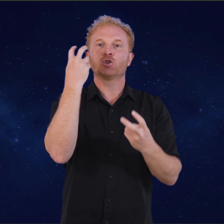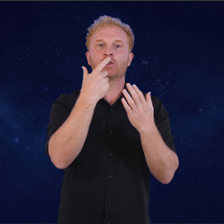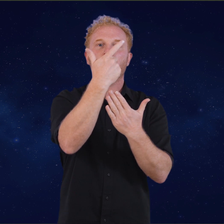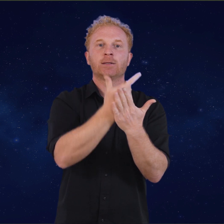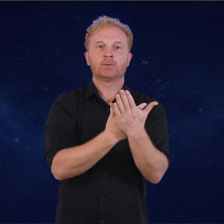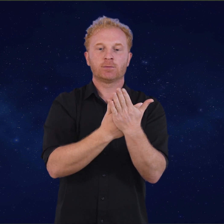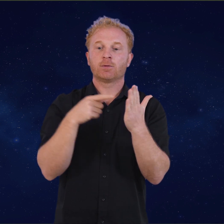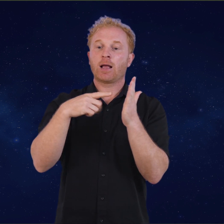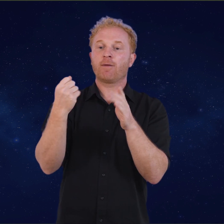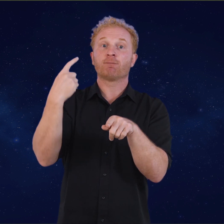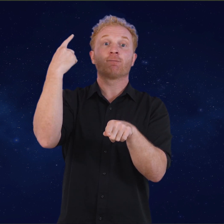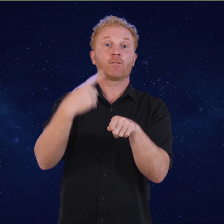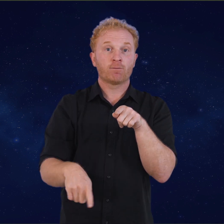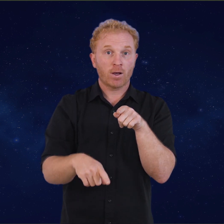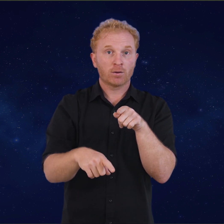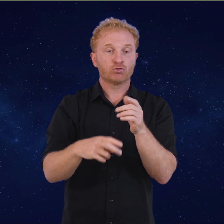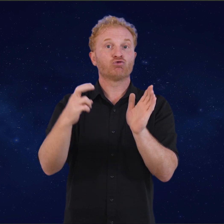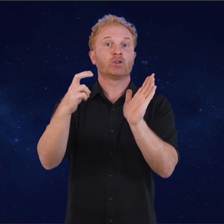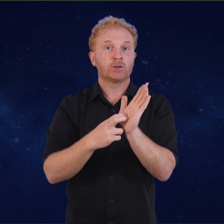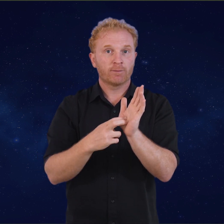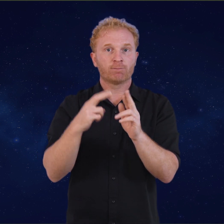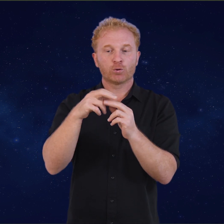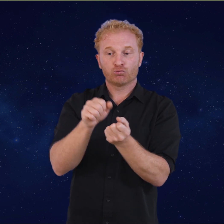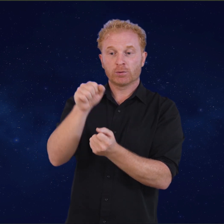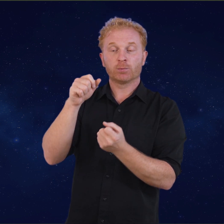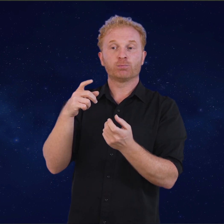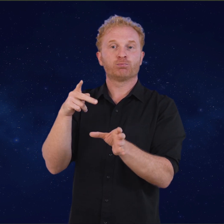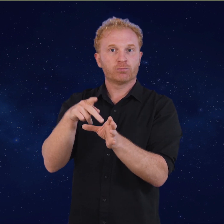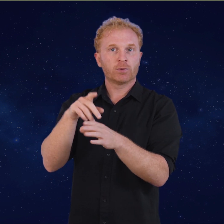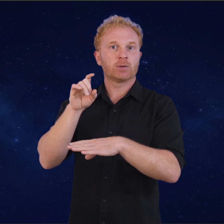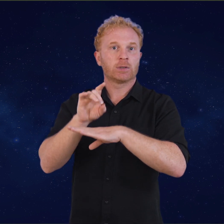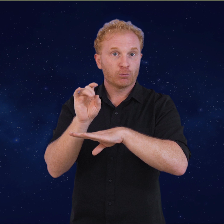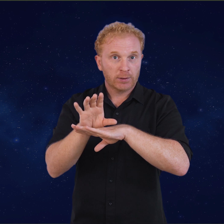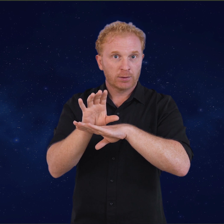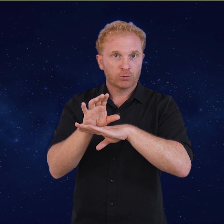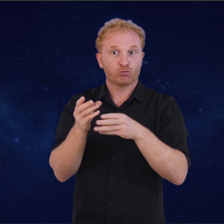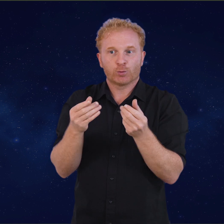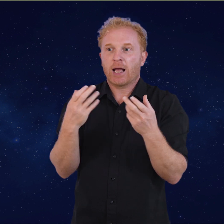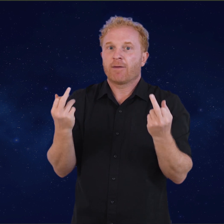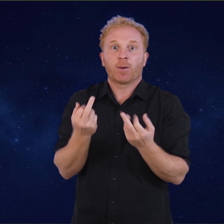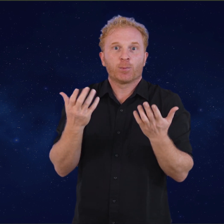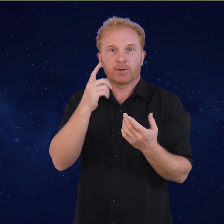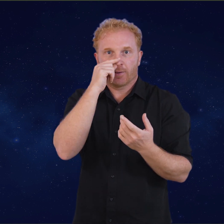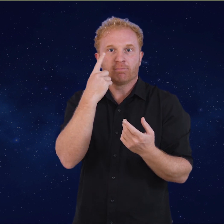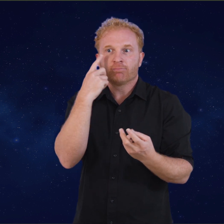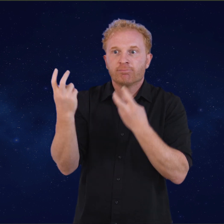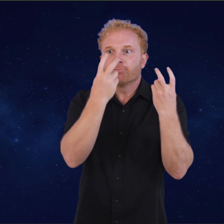verified register of credentialed practitioners, expanding the resources available